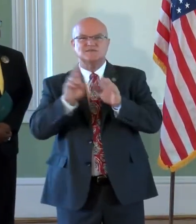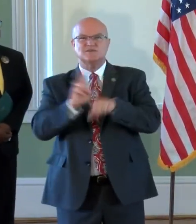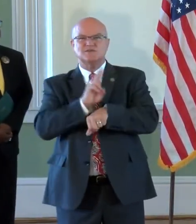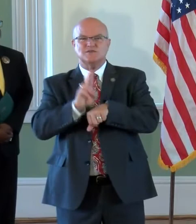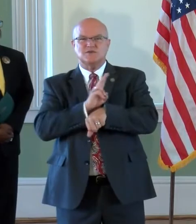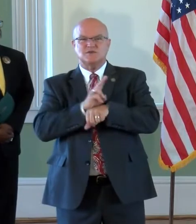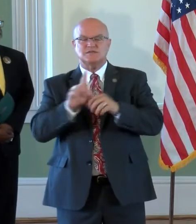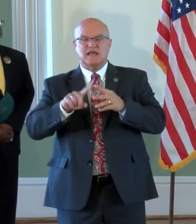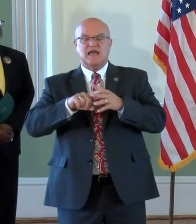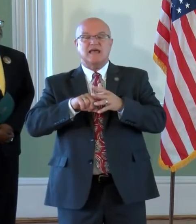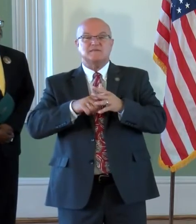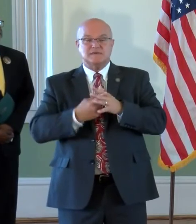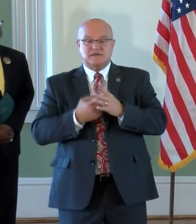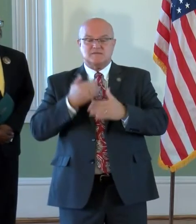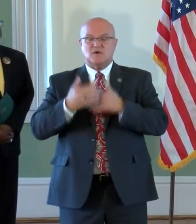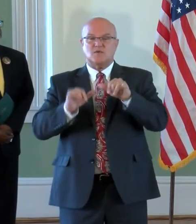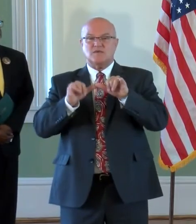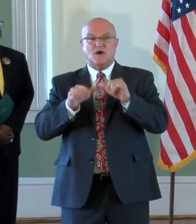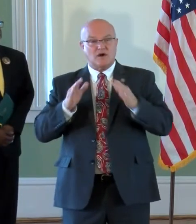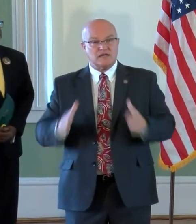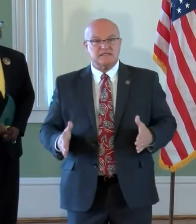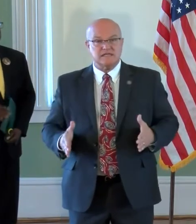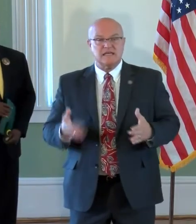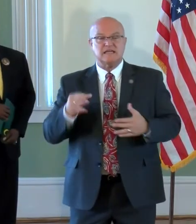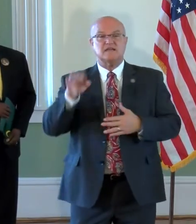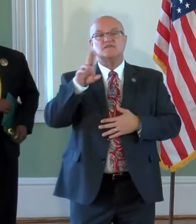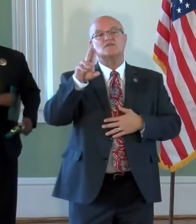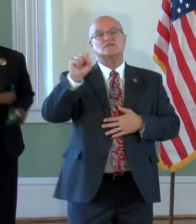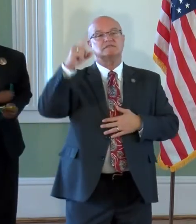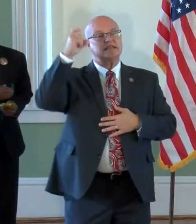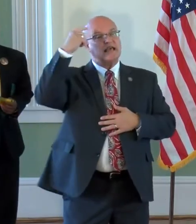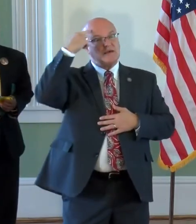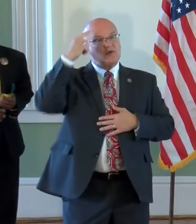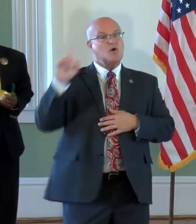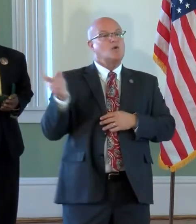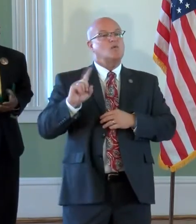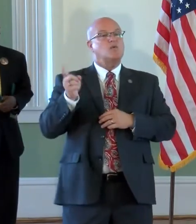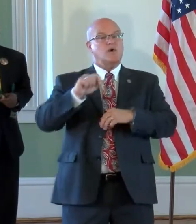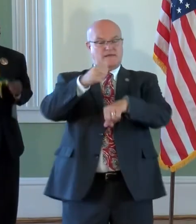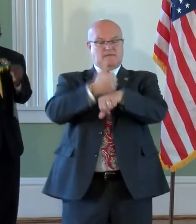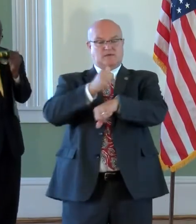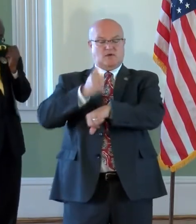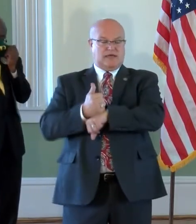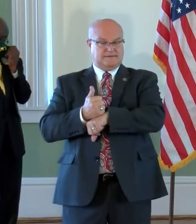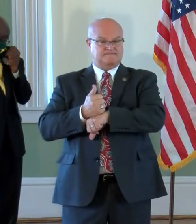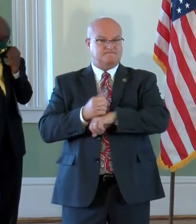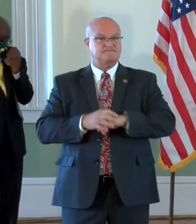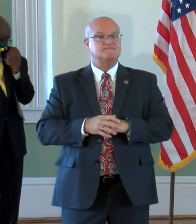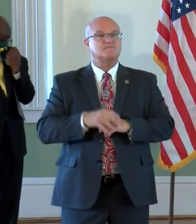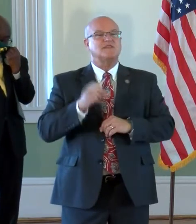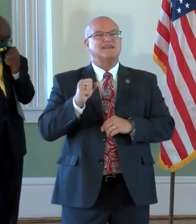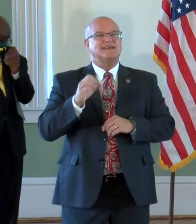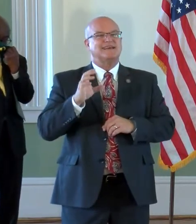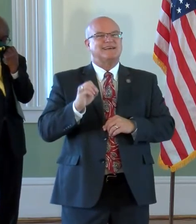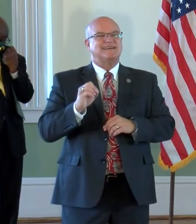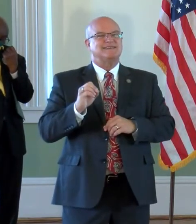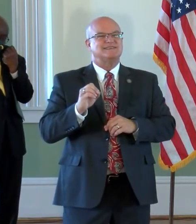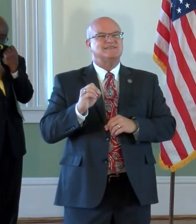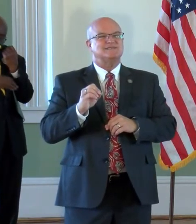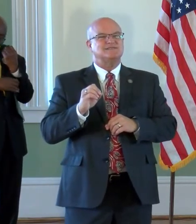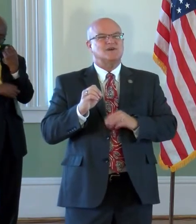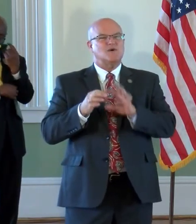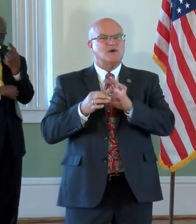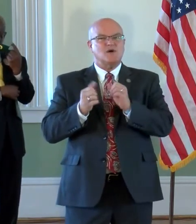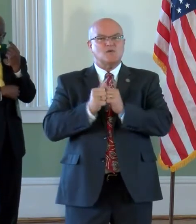then beginning the process with the architect of the United States Capitol on where they would be located. And so in